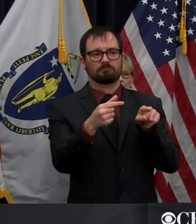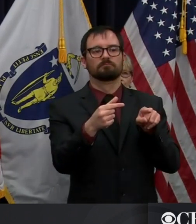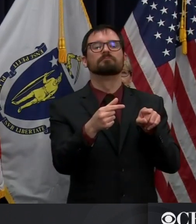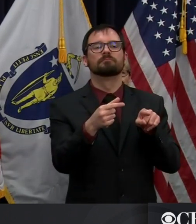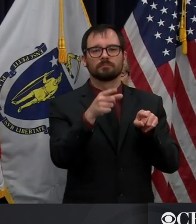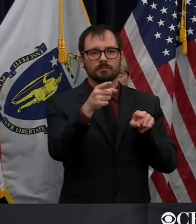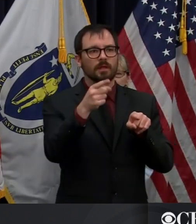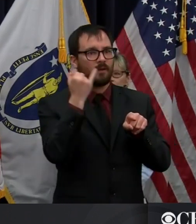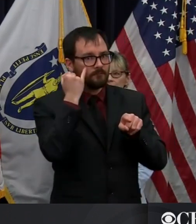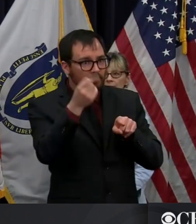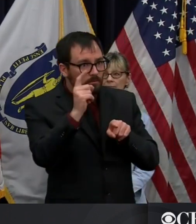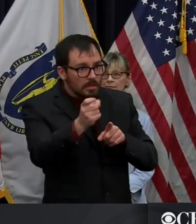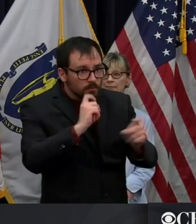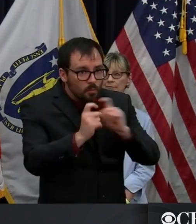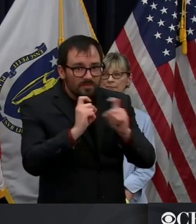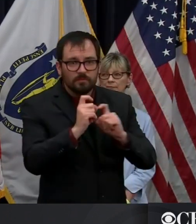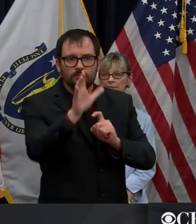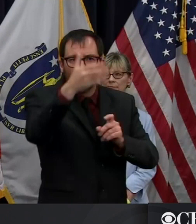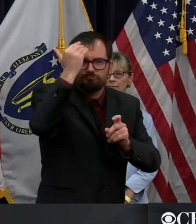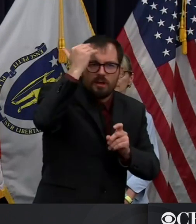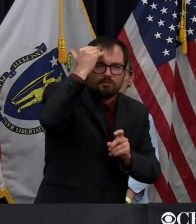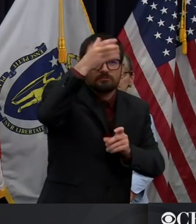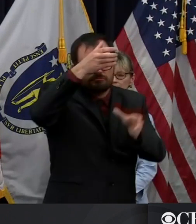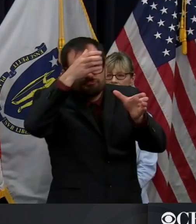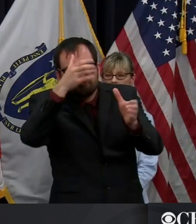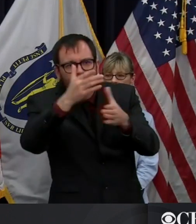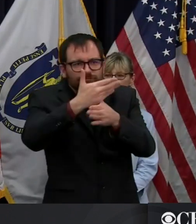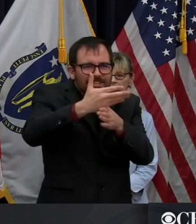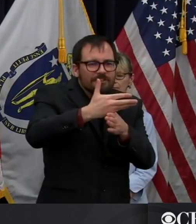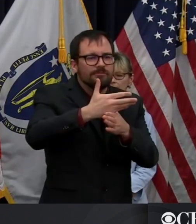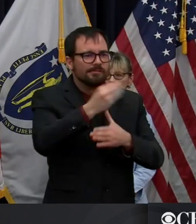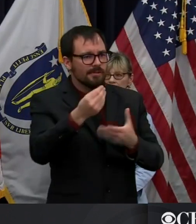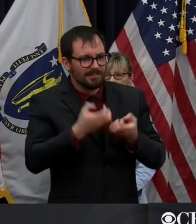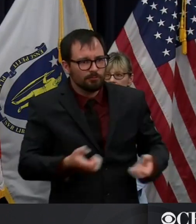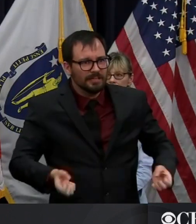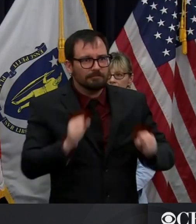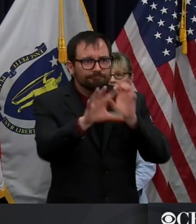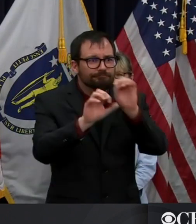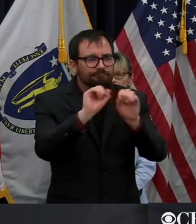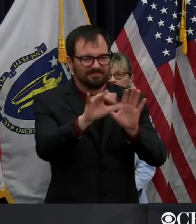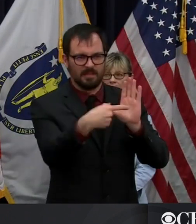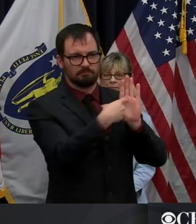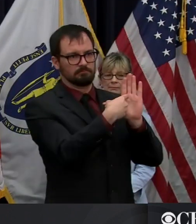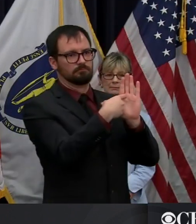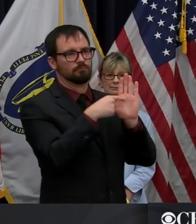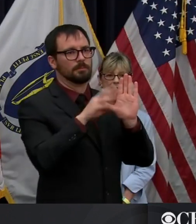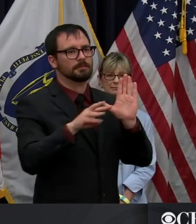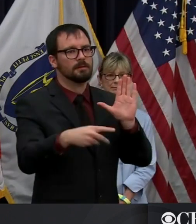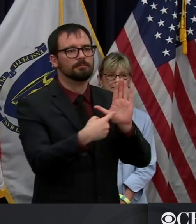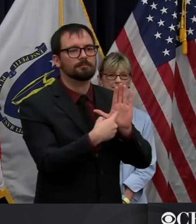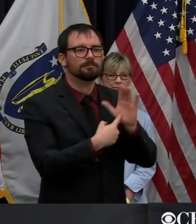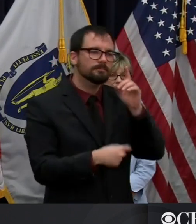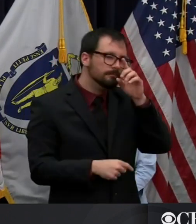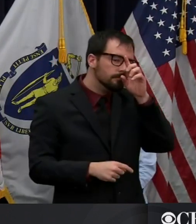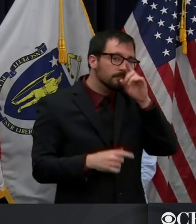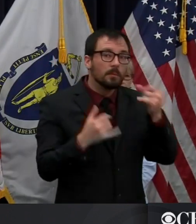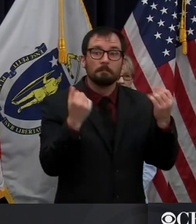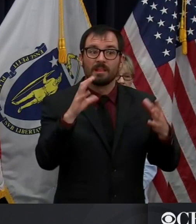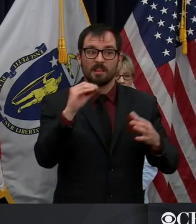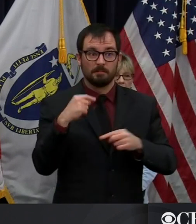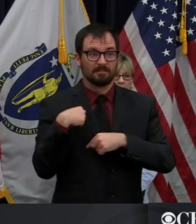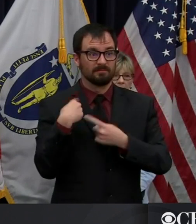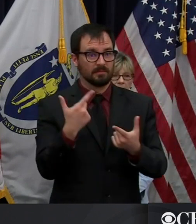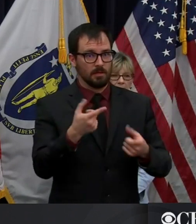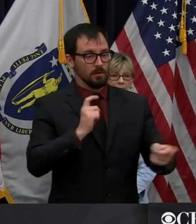response so far has been amazing and we can't thank all of the companies enough. In just the first 24 hours nearly 200 companies have